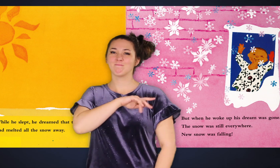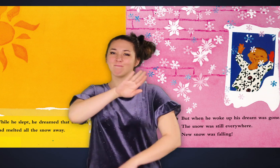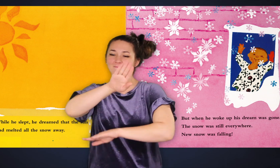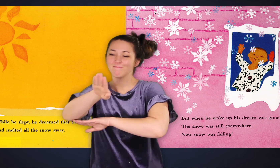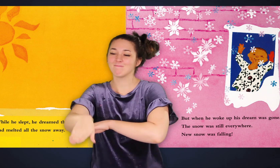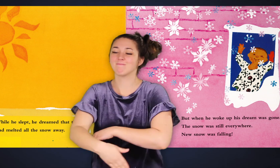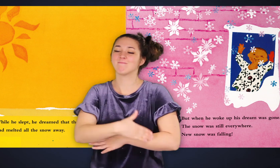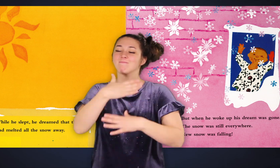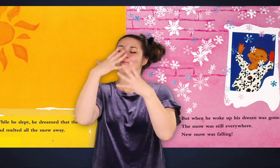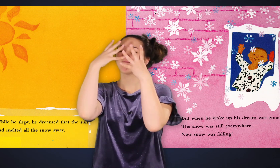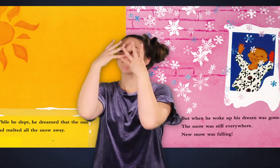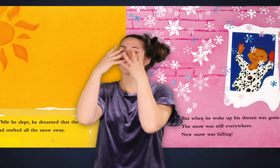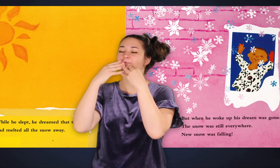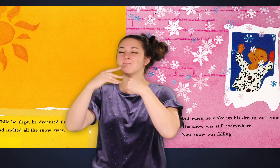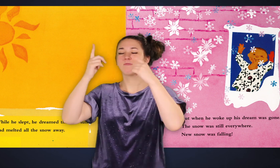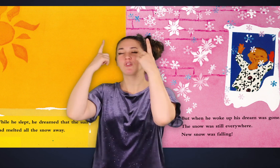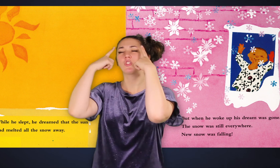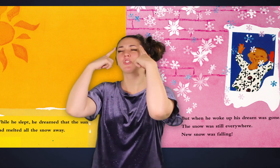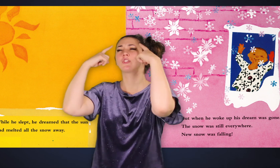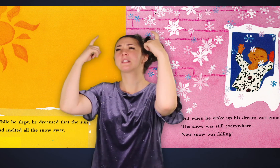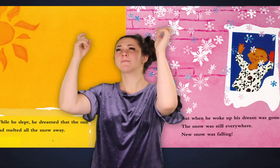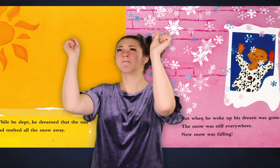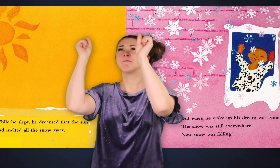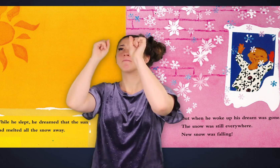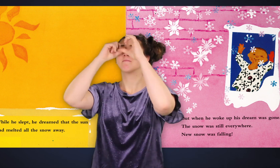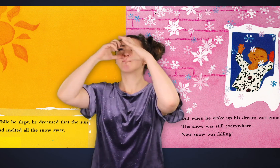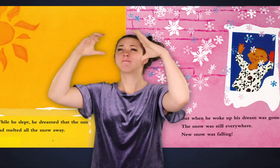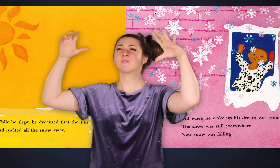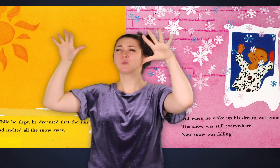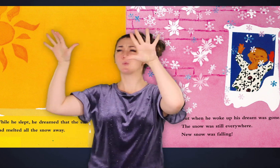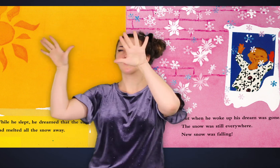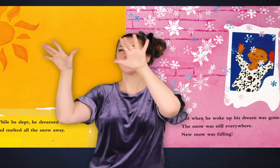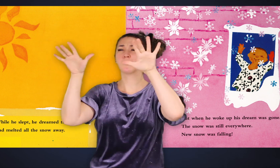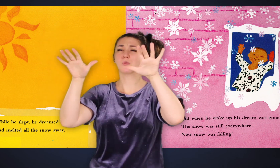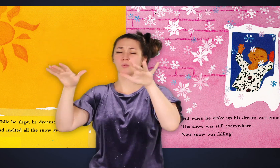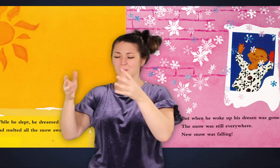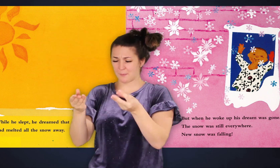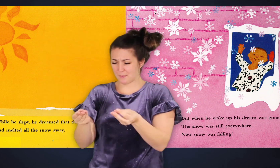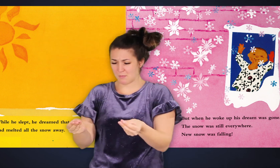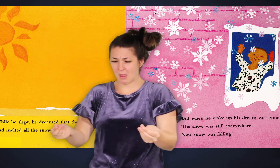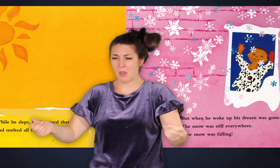The he slept, he dreamed that the snow had melted all the snow away.